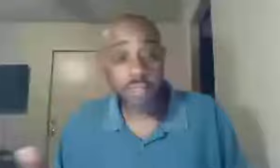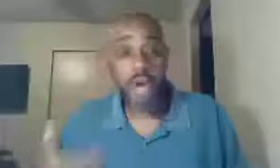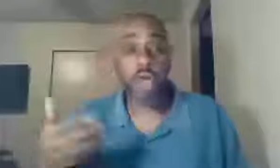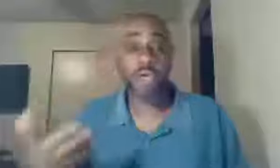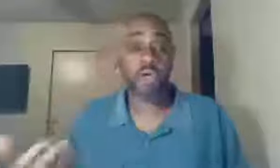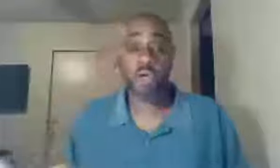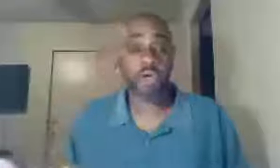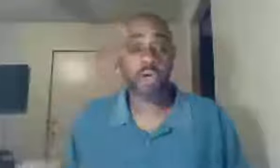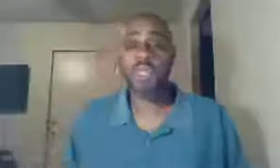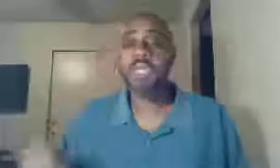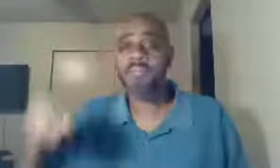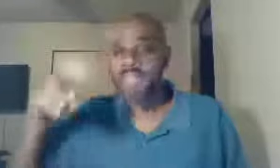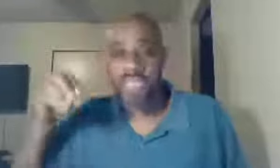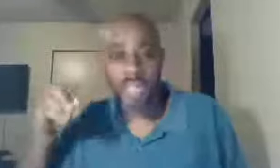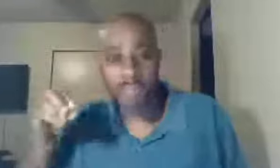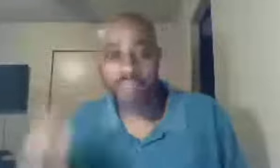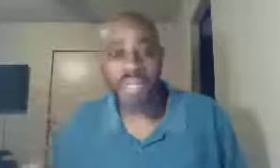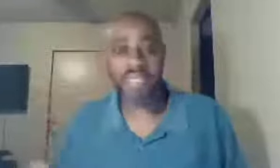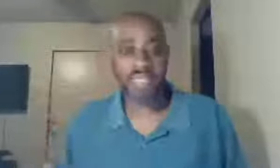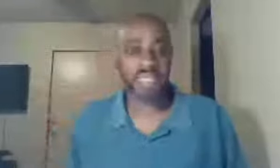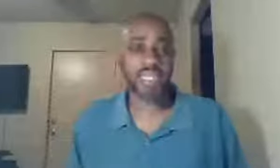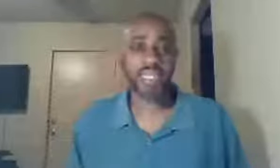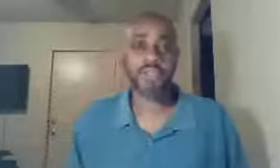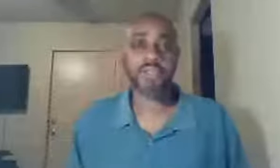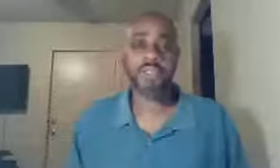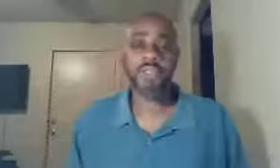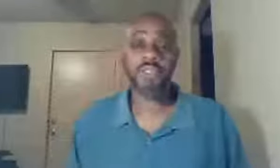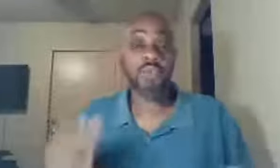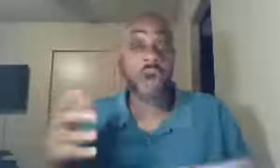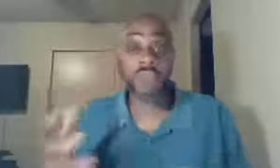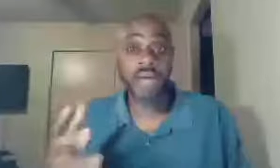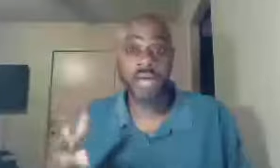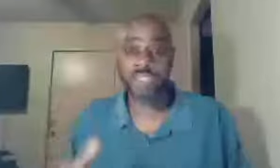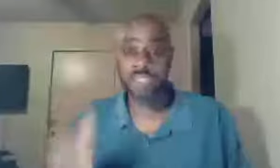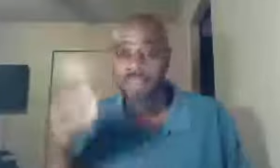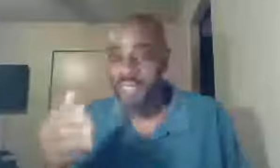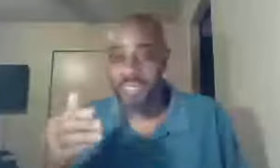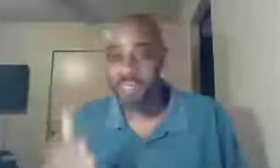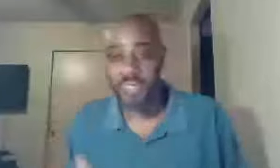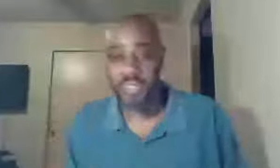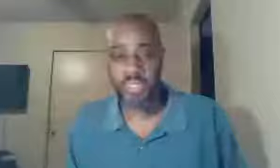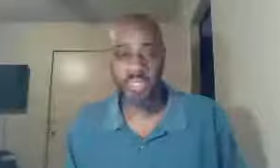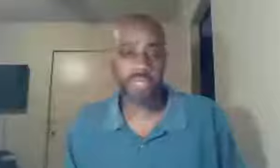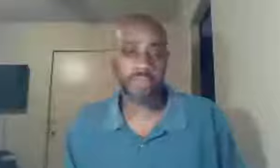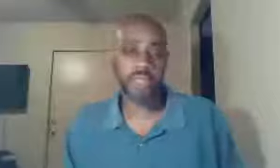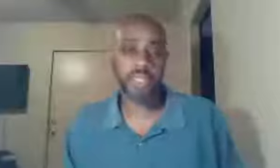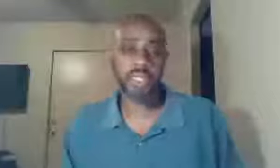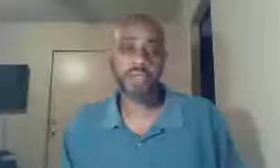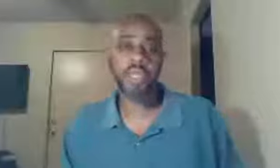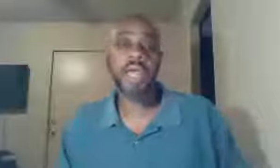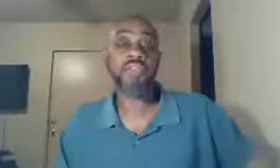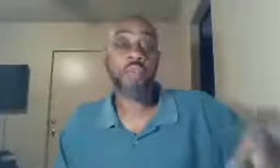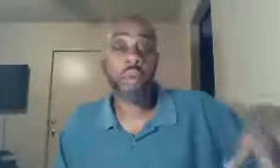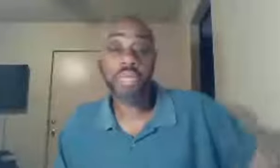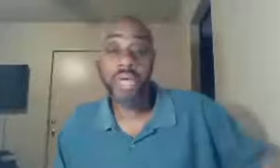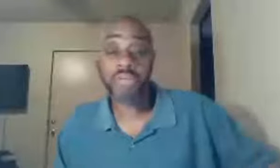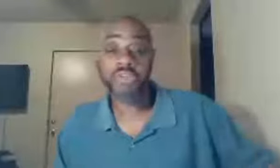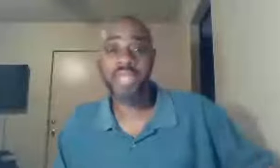on and on and on and on, he makes it abundantly clear, the word of God, I should say, makes it abundantly clear, and so when we understand